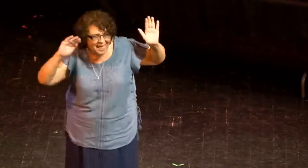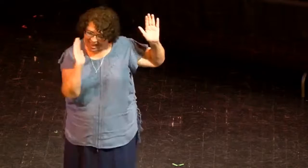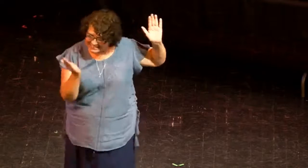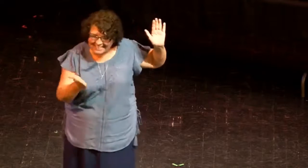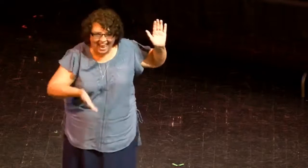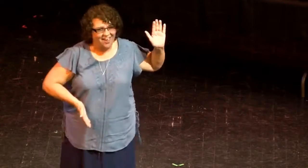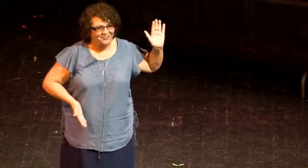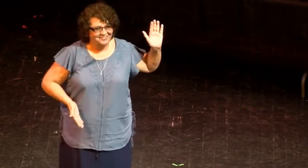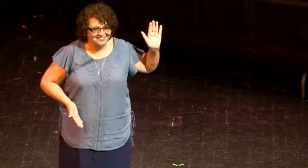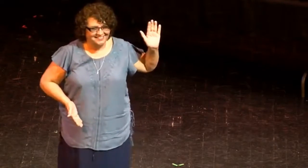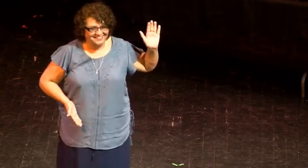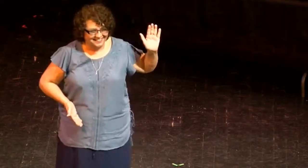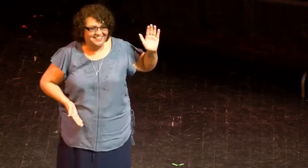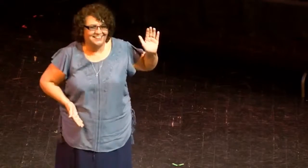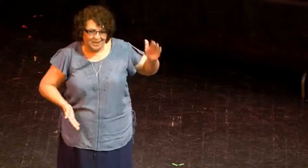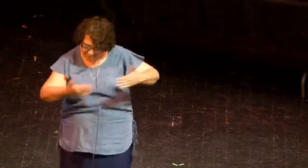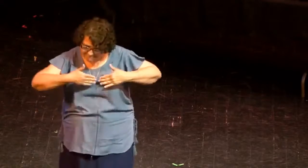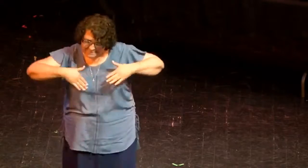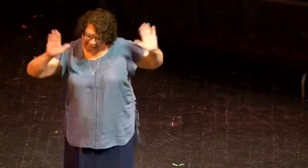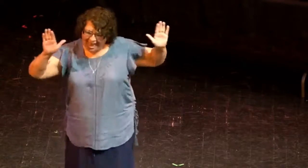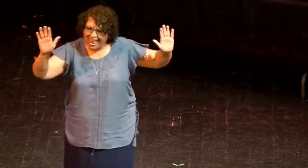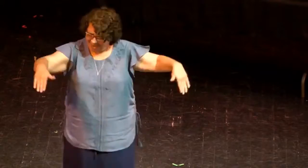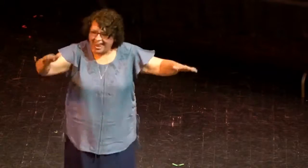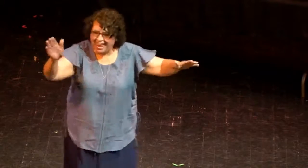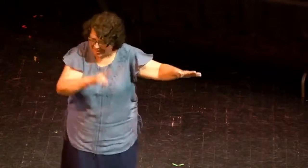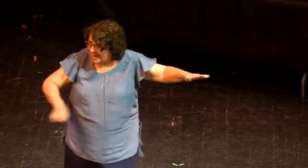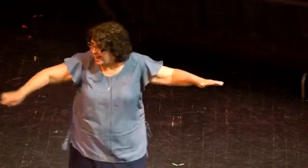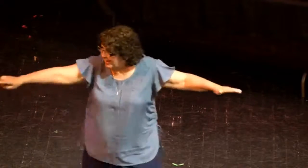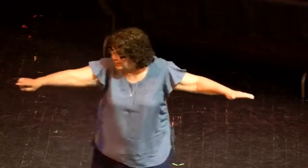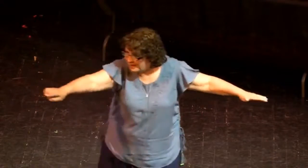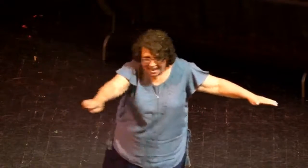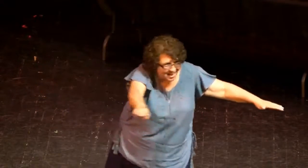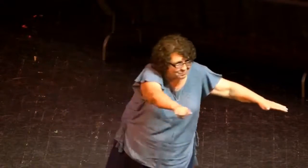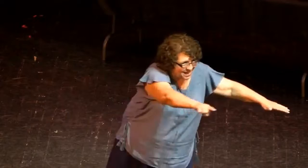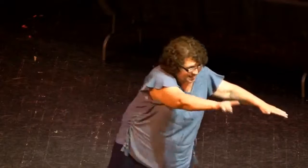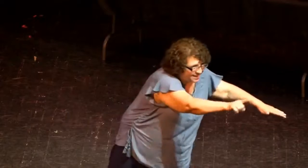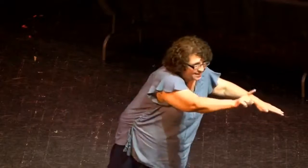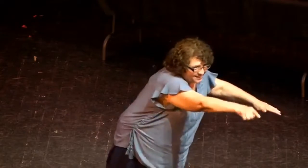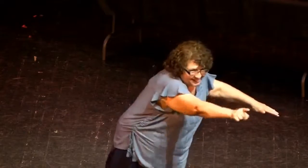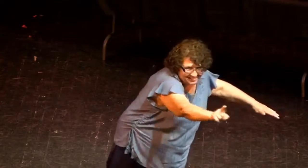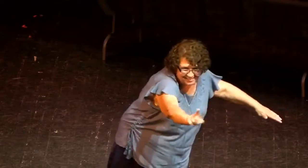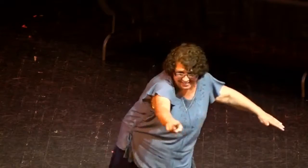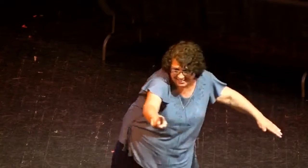keep from dragging me I'm over, hey, baby